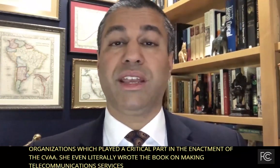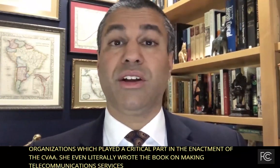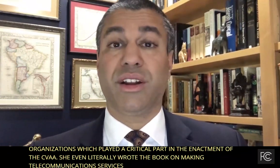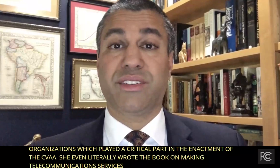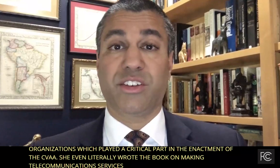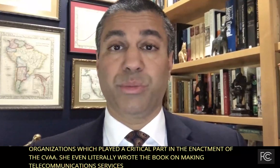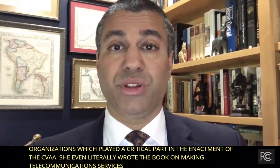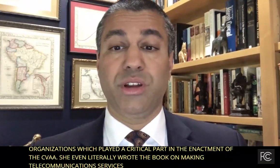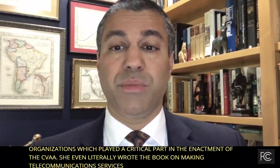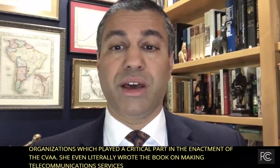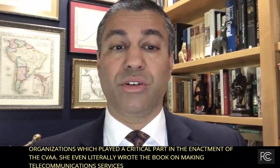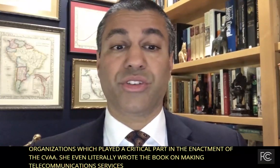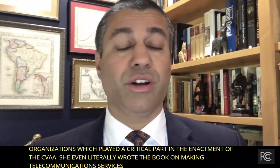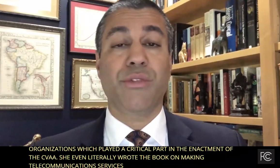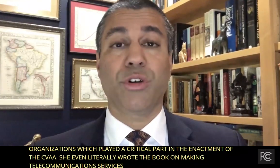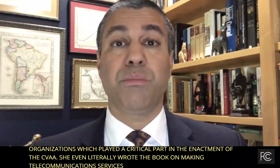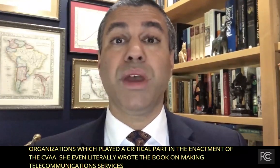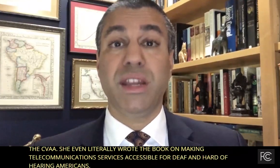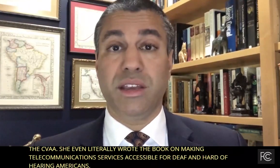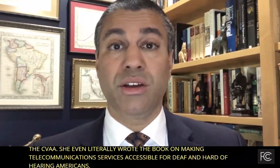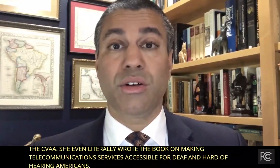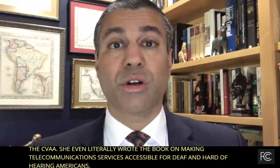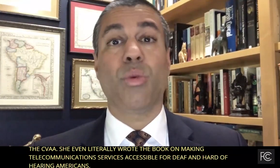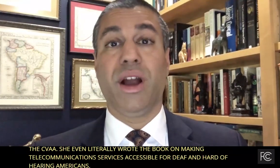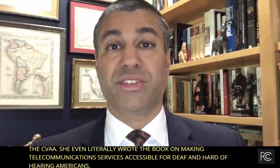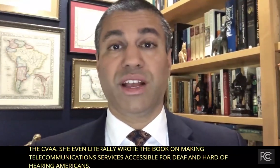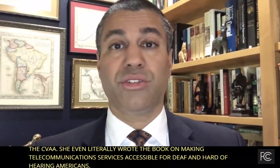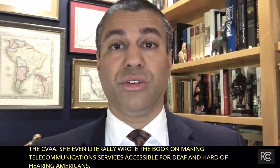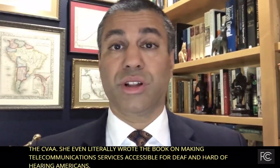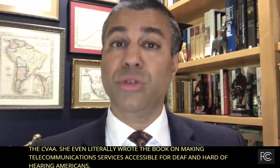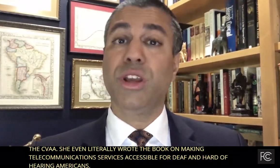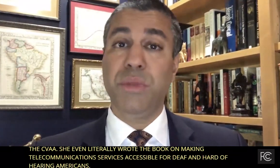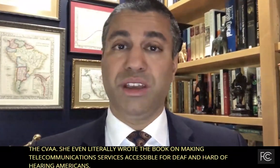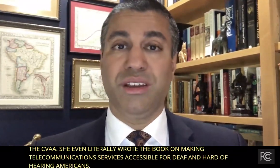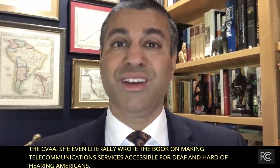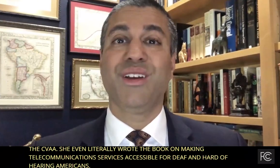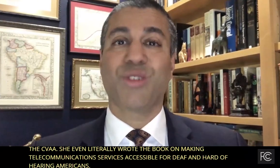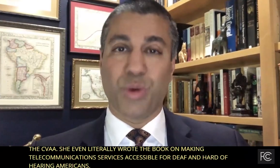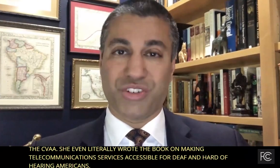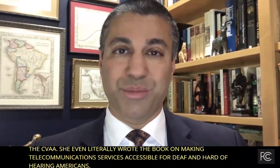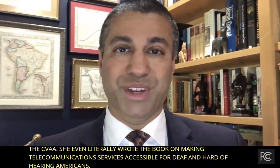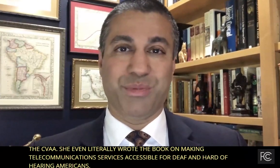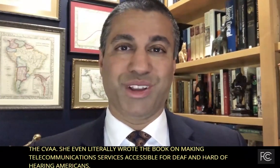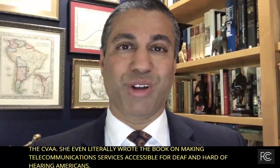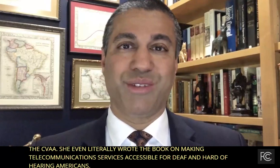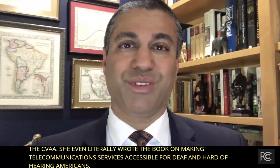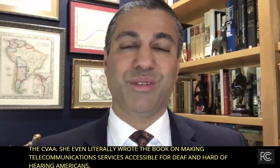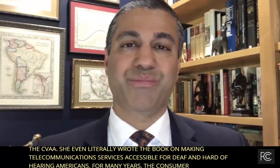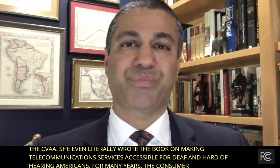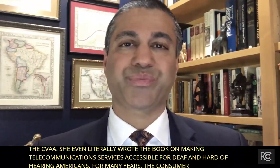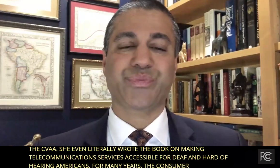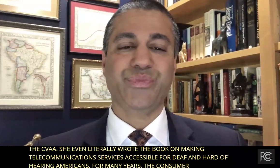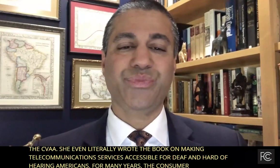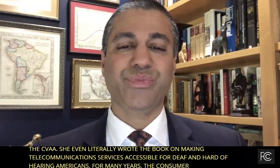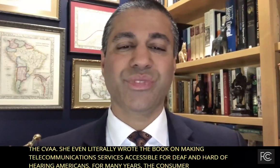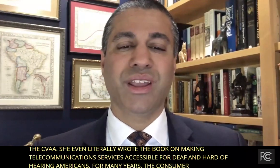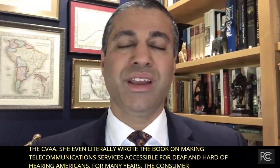policy making on accessibility matters and offered many her wise counsel, including me, for which I'm deeply grateful.